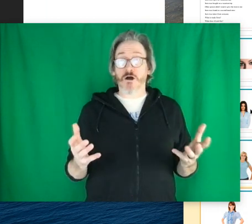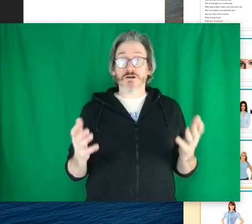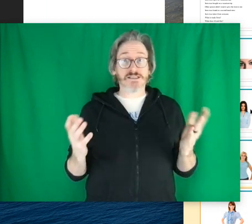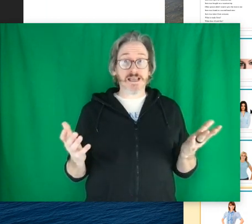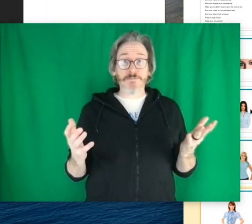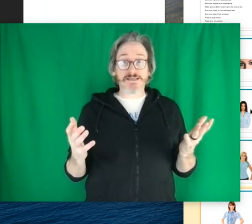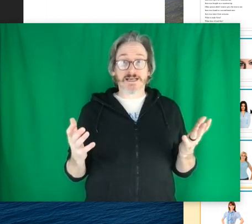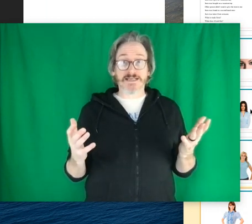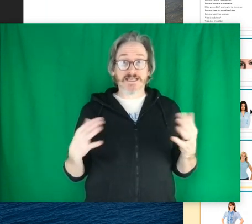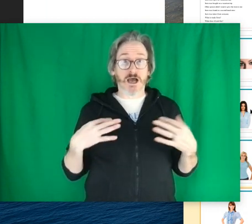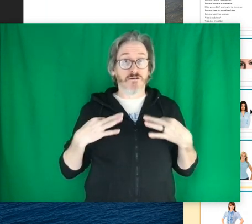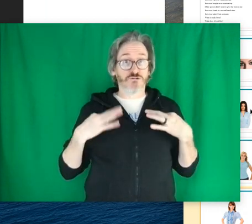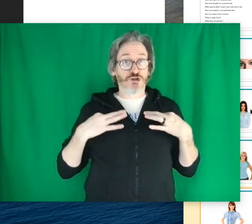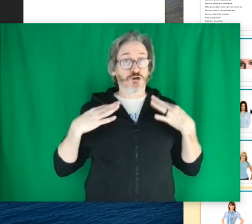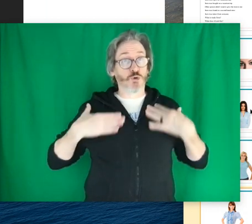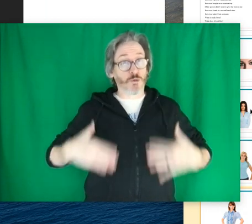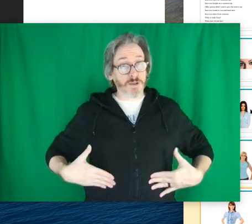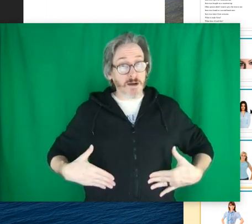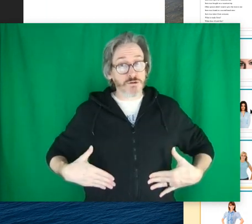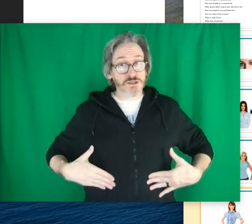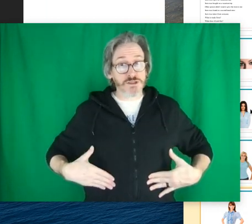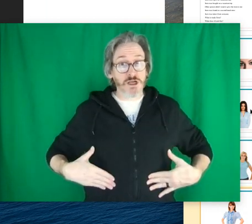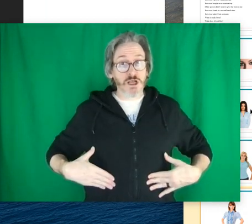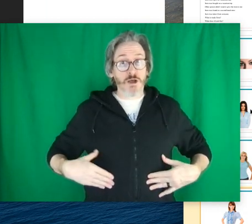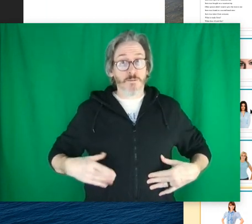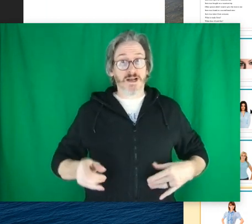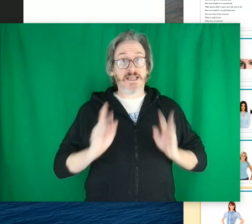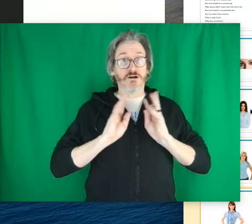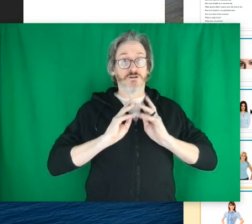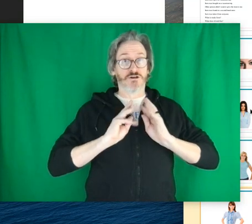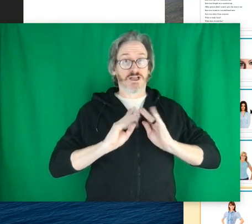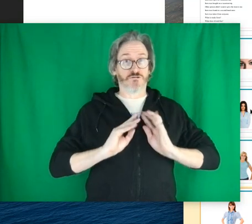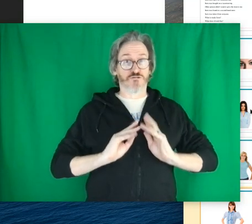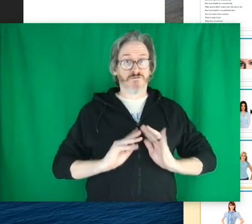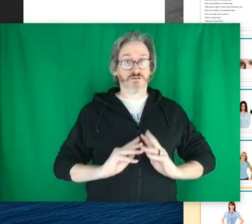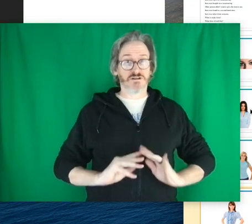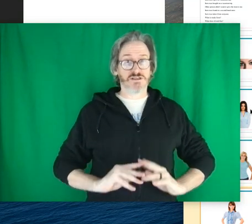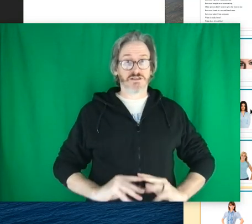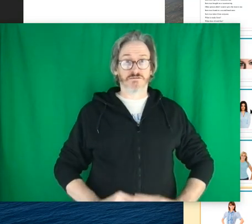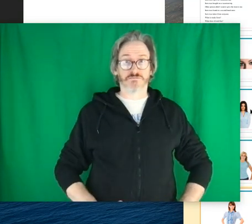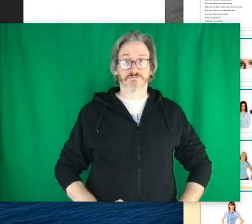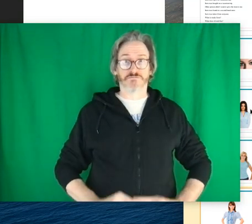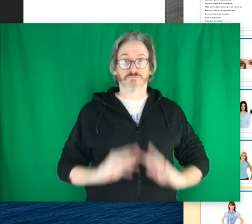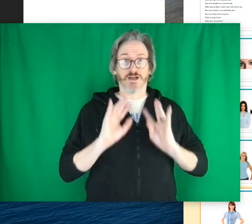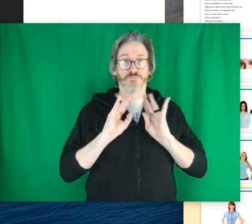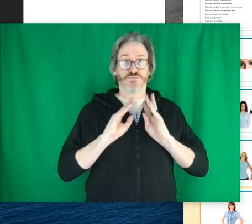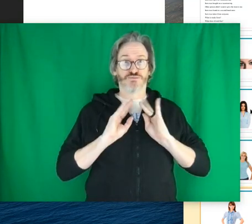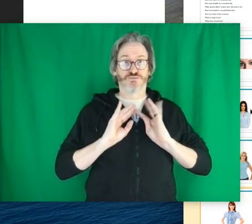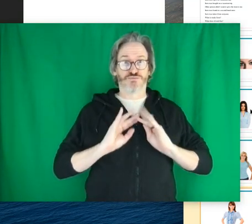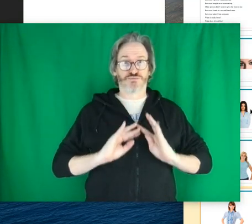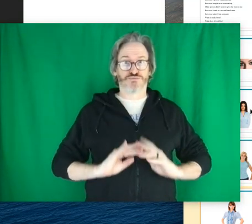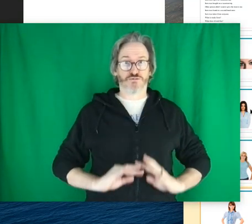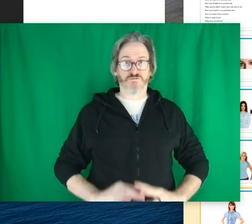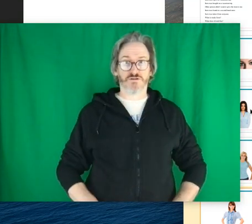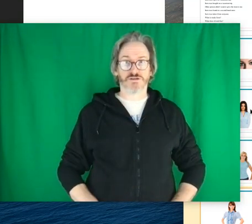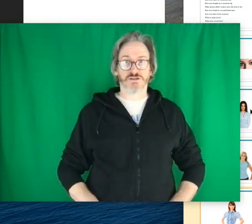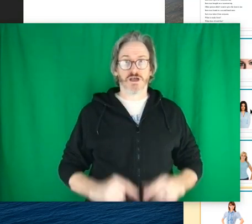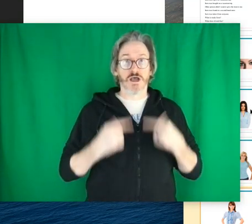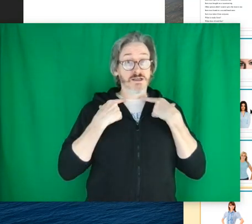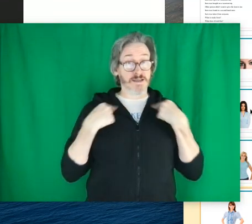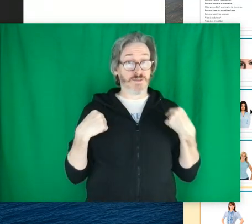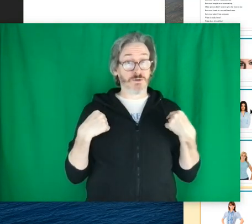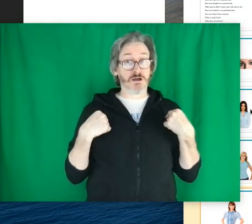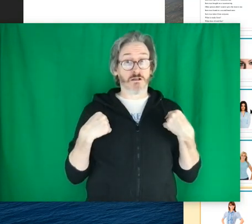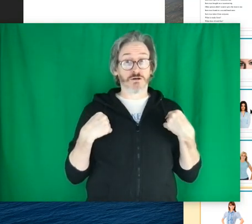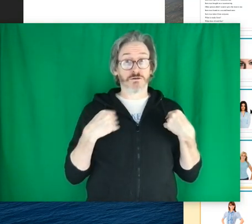Now, same basic idea of shirt or blouse, but here there's like ruffles, right? Ruffles.